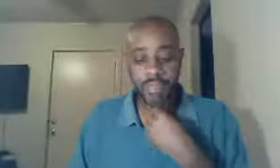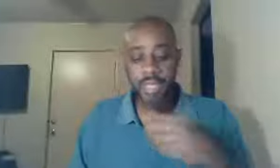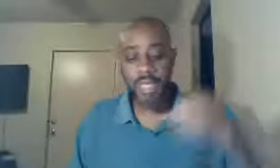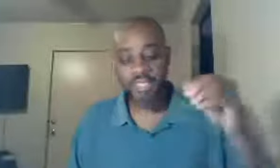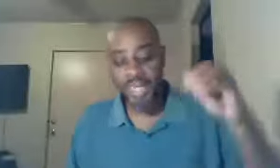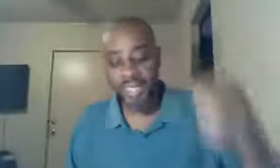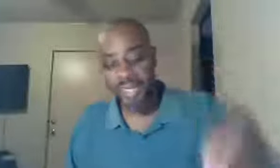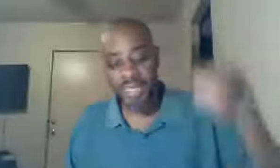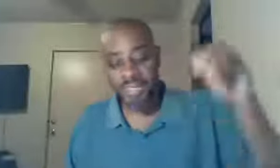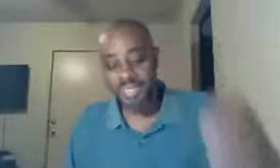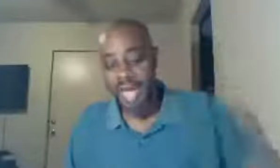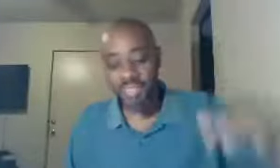is that he is not,